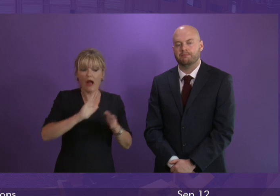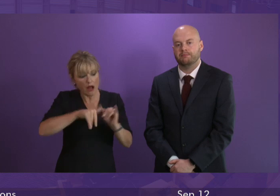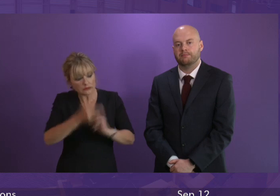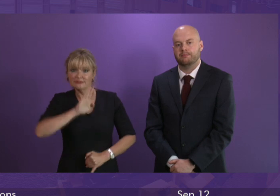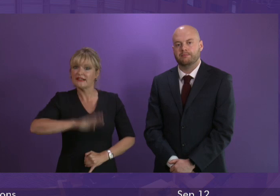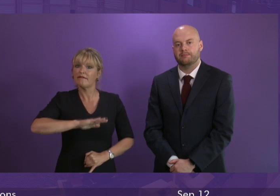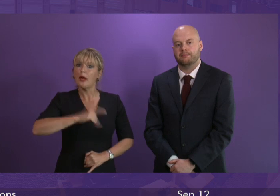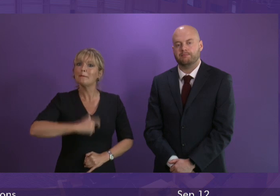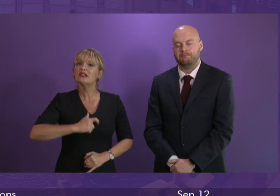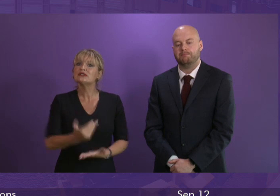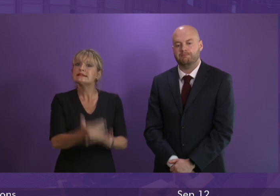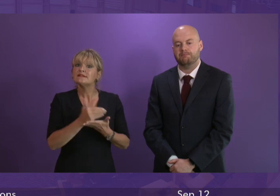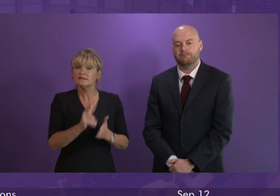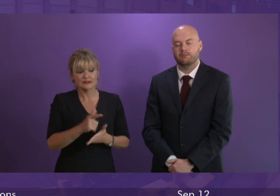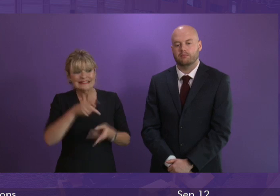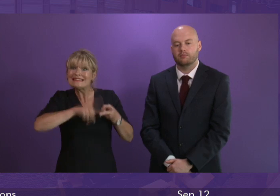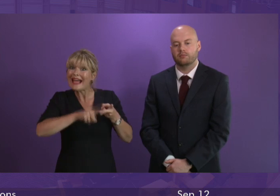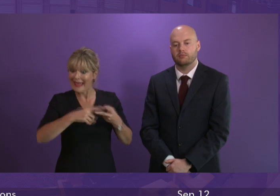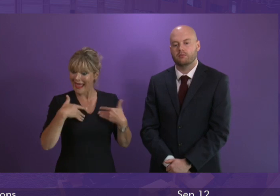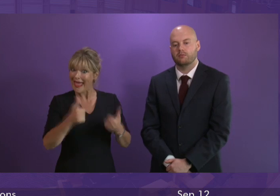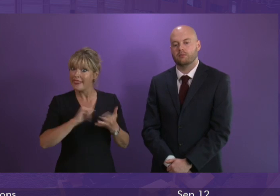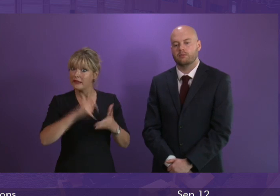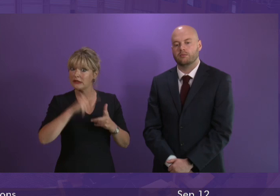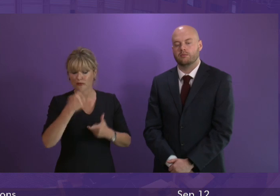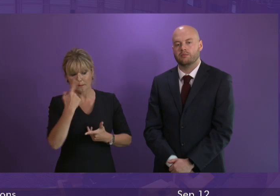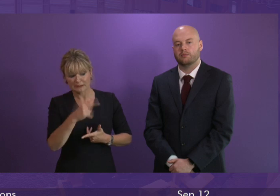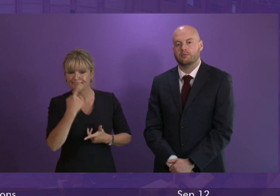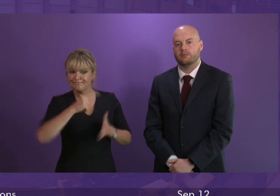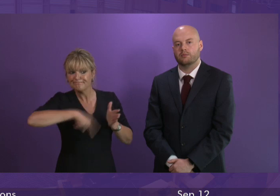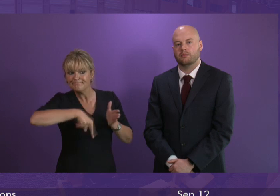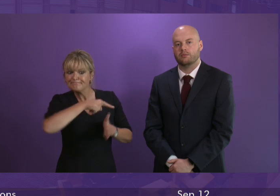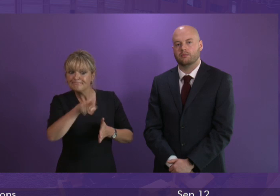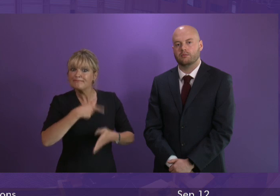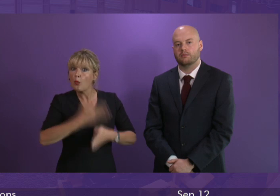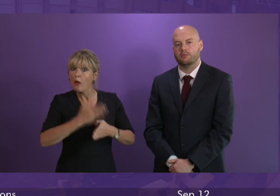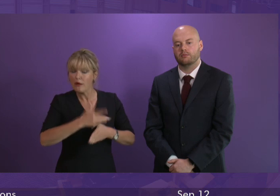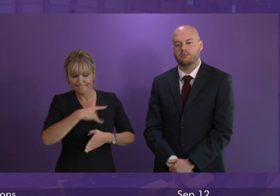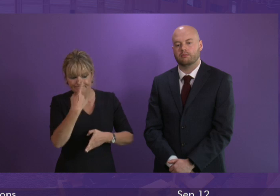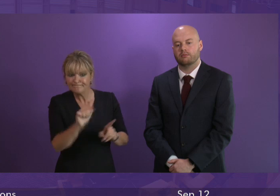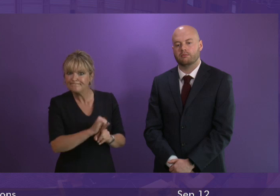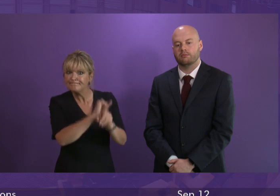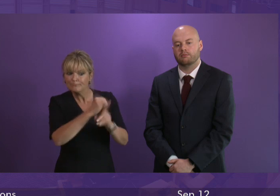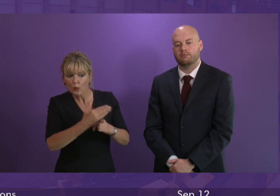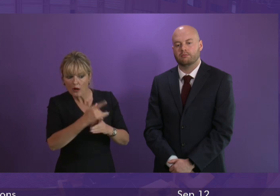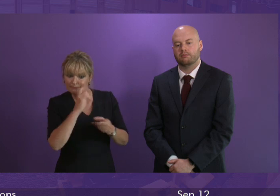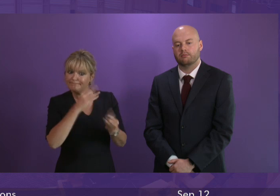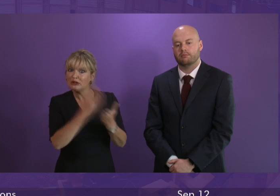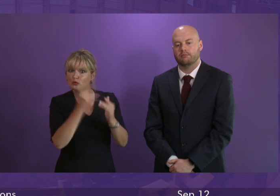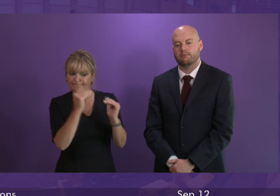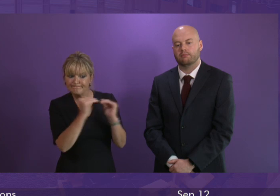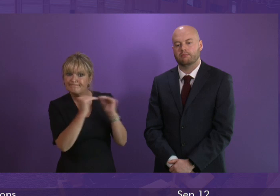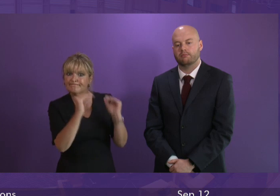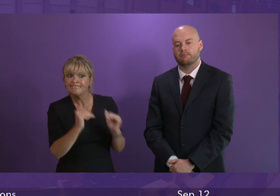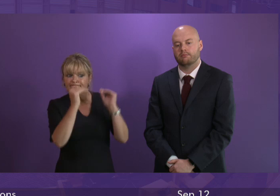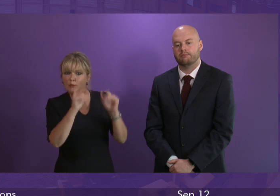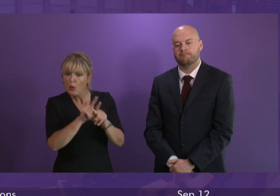Secondly, the Health Secretary instructed work to firstly establish the work that requires to be done to bring the hospital up